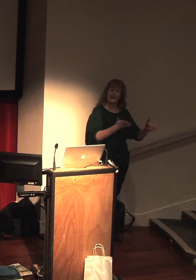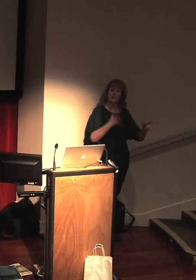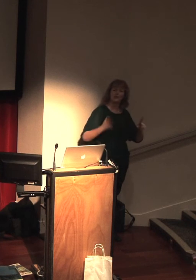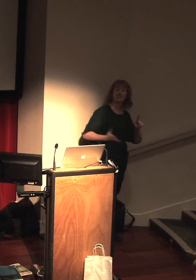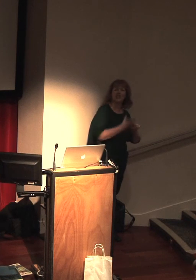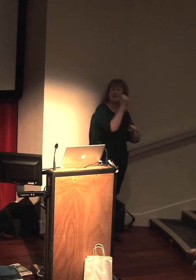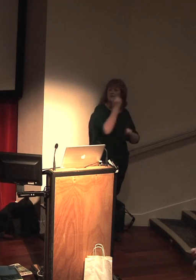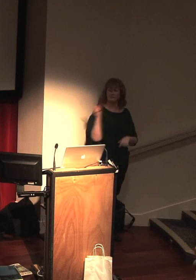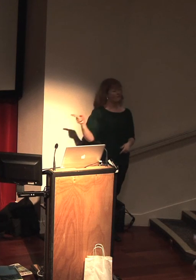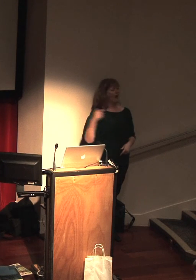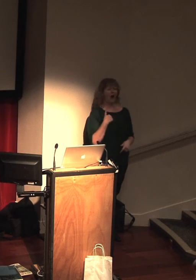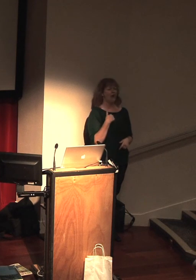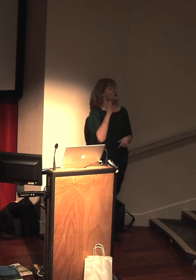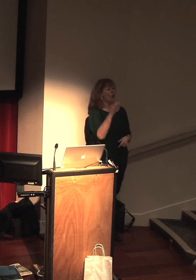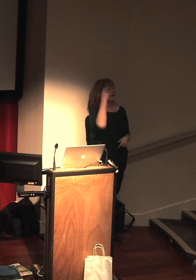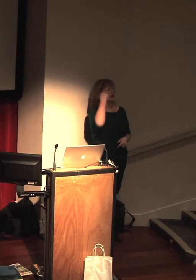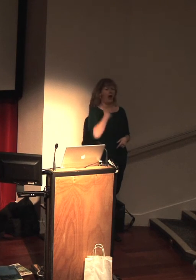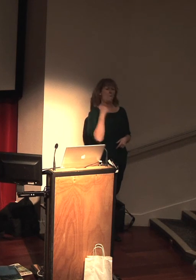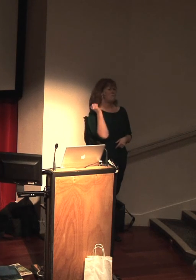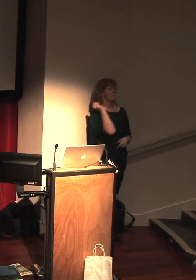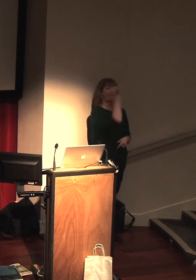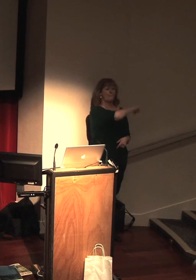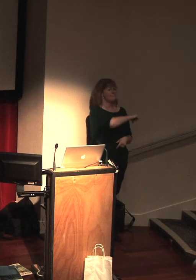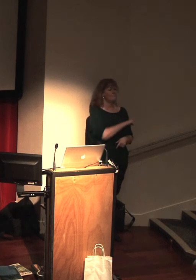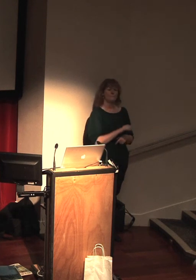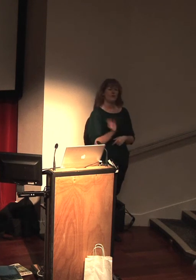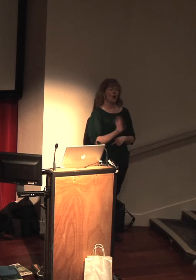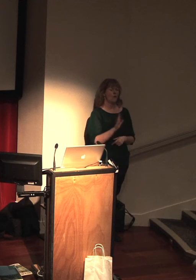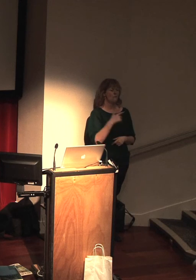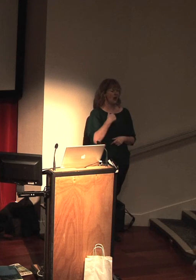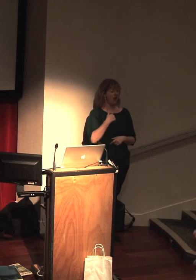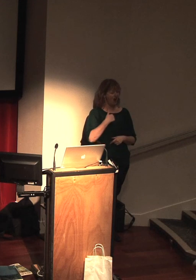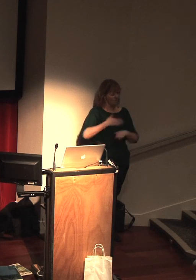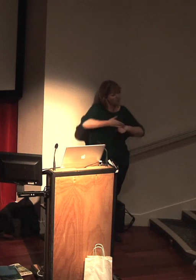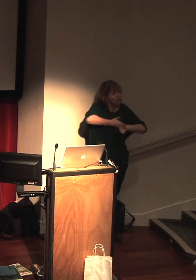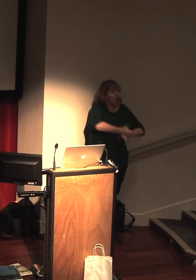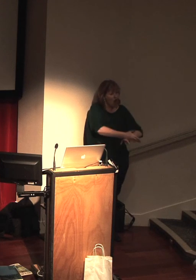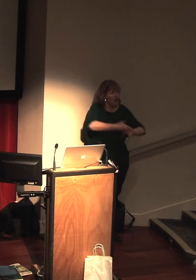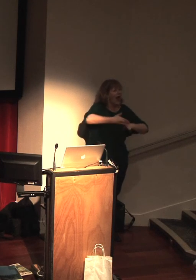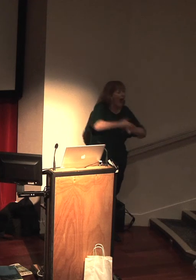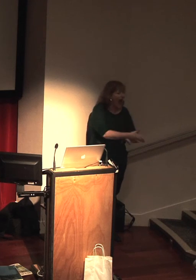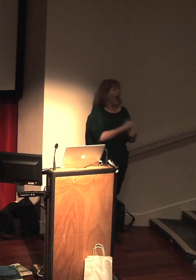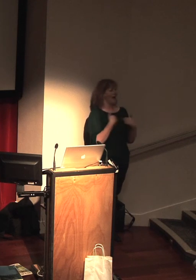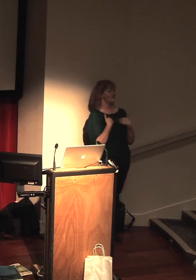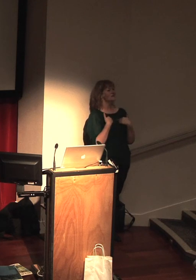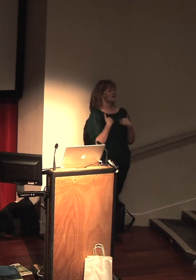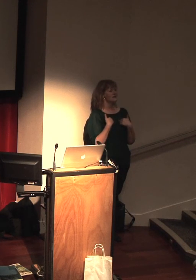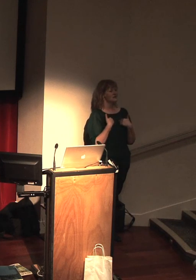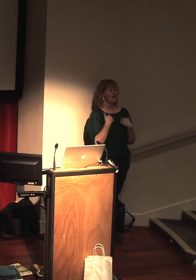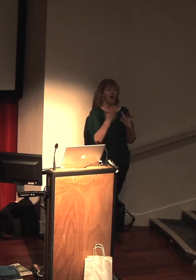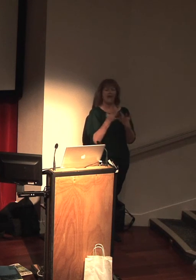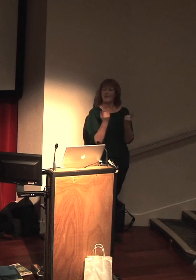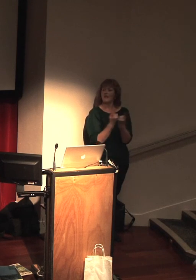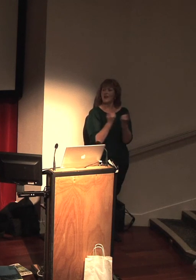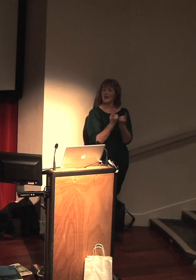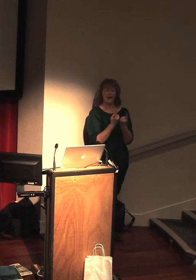don't think I am incredibly good at what I do. I think what I am is tenacious and I work really, really hard. And the other thing that I do really well is